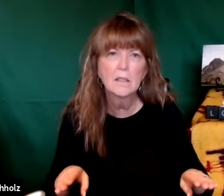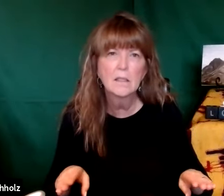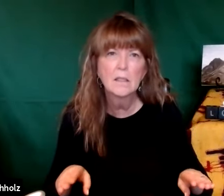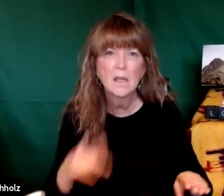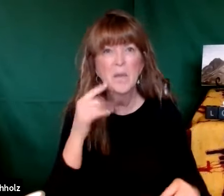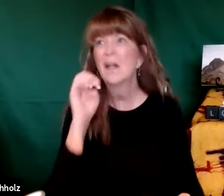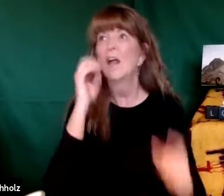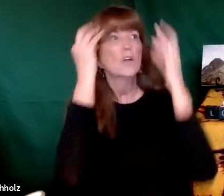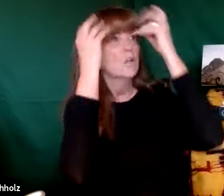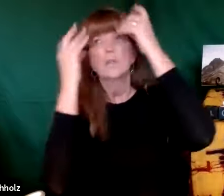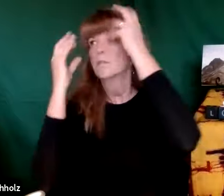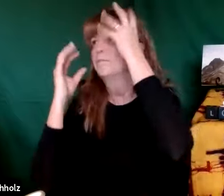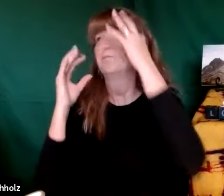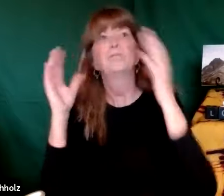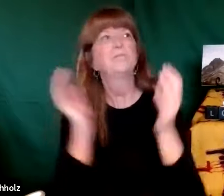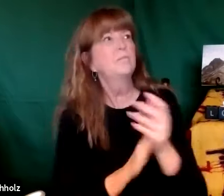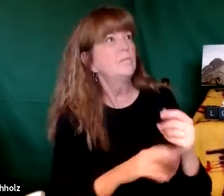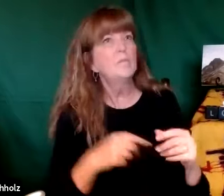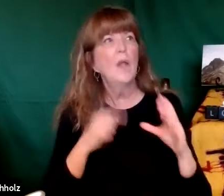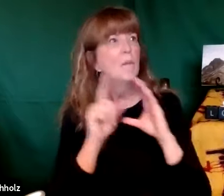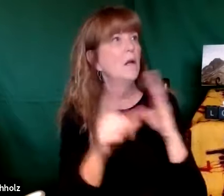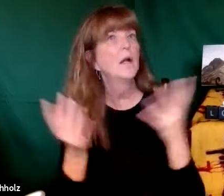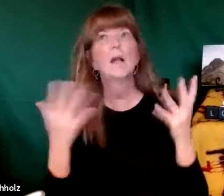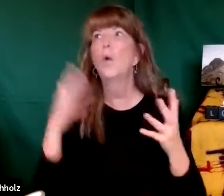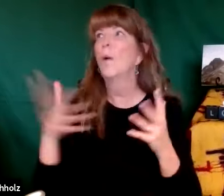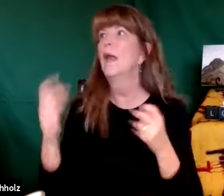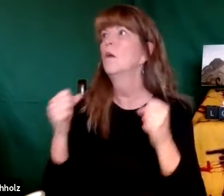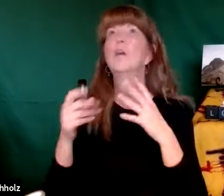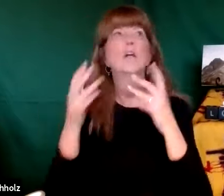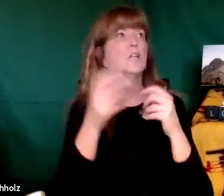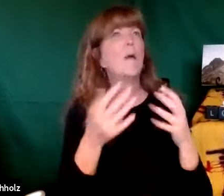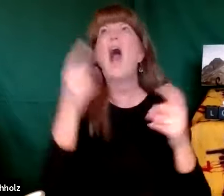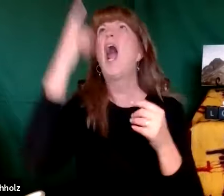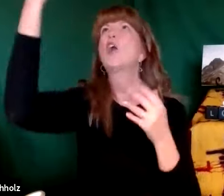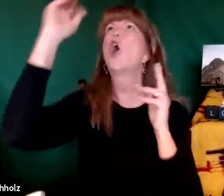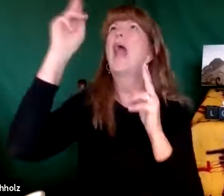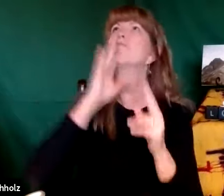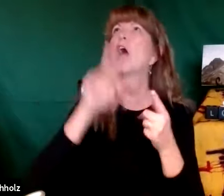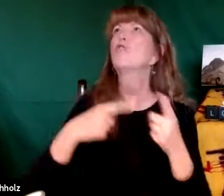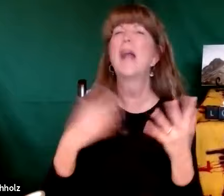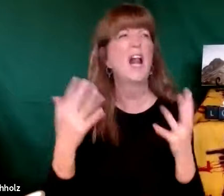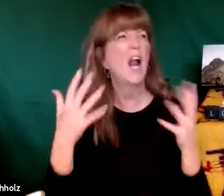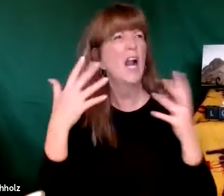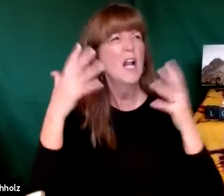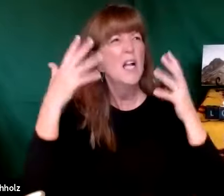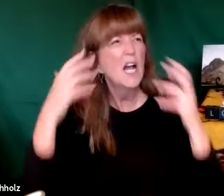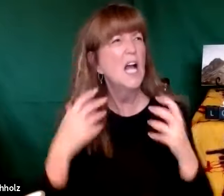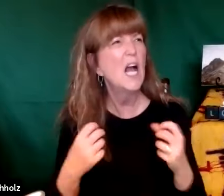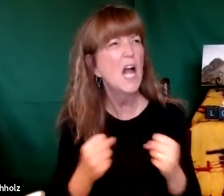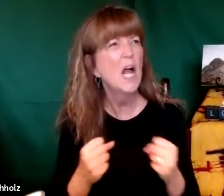silence that means complete silence his brain that was preoccupied with coming up to the mountain coming into the